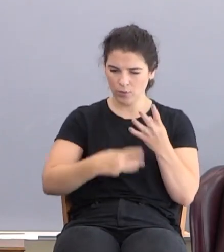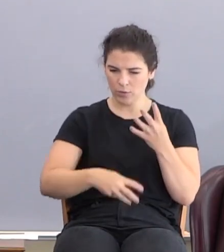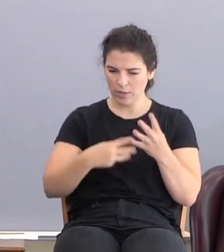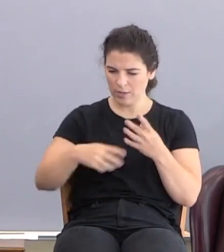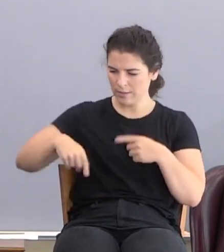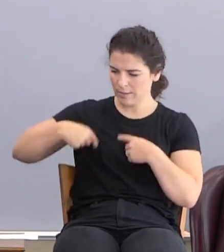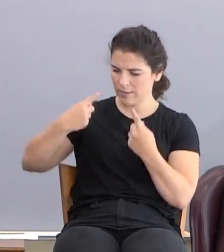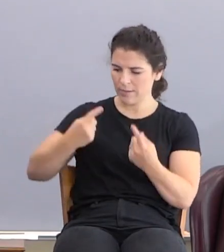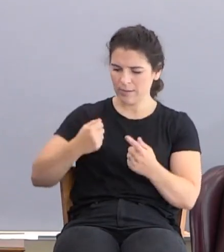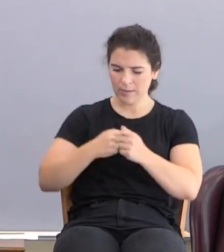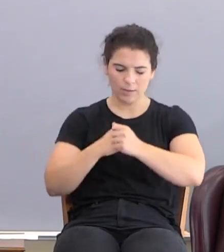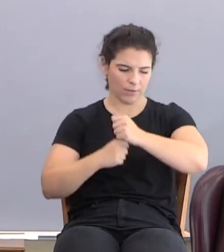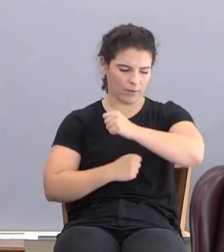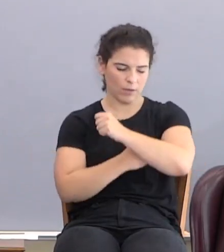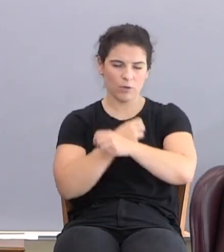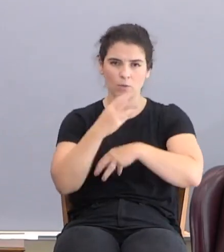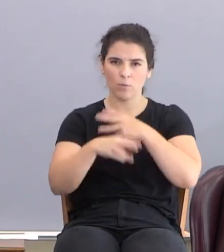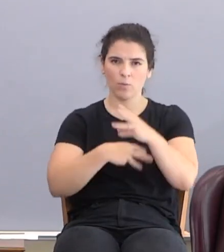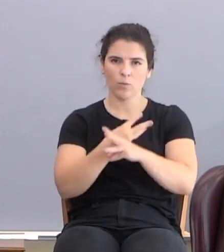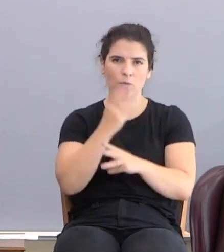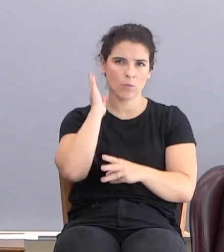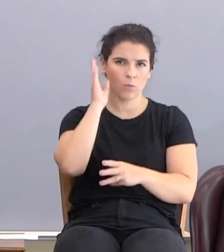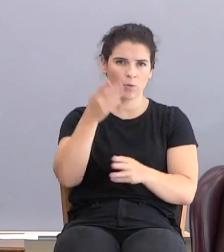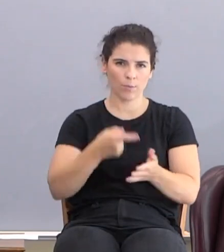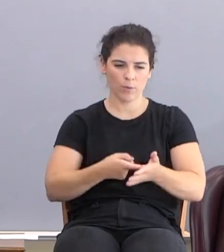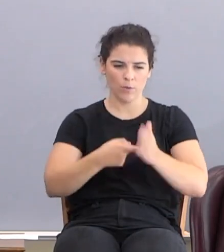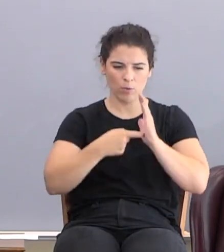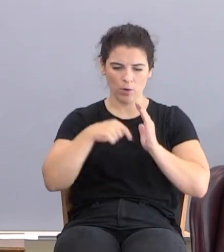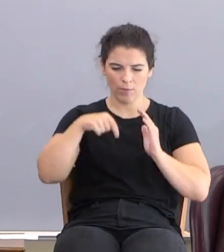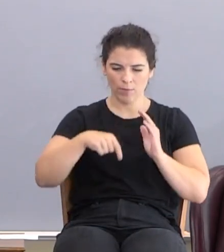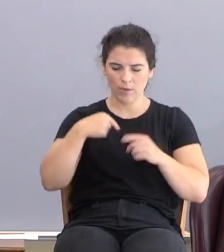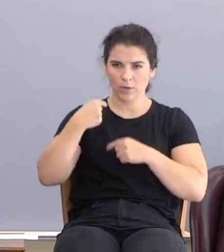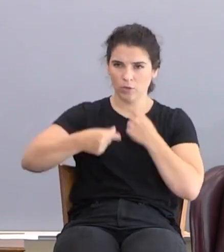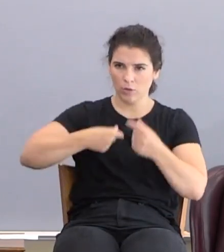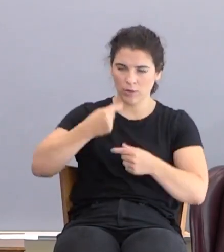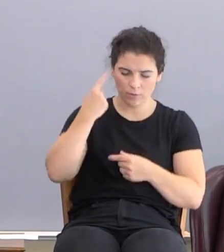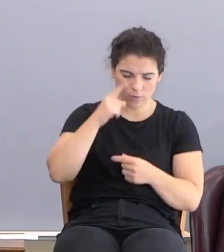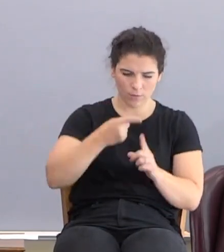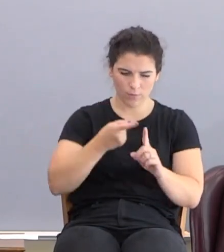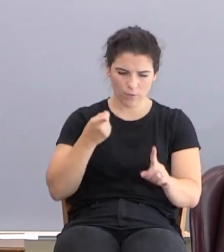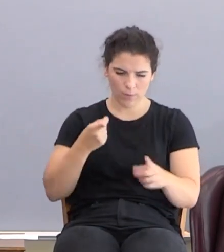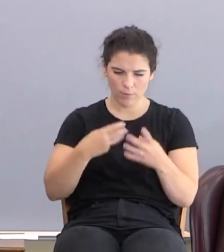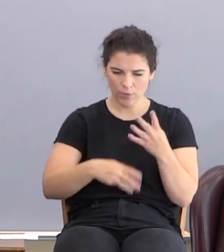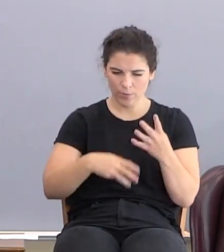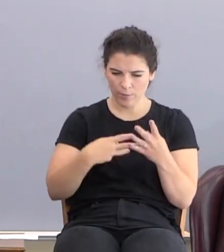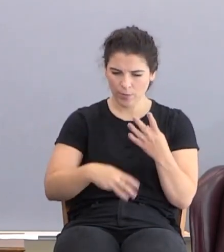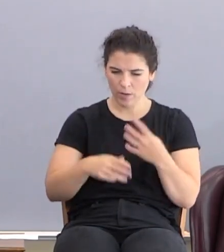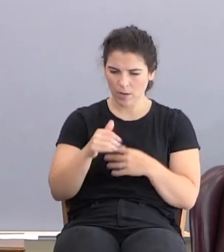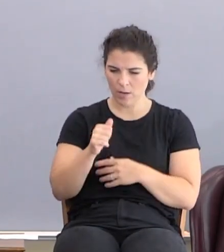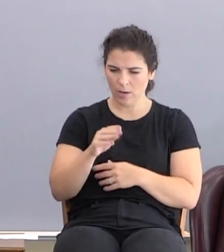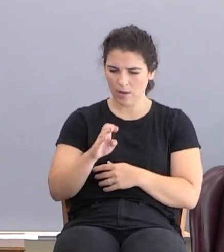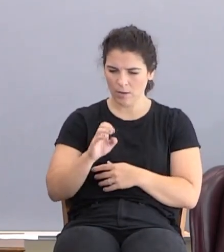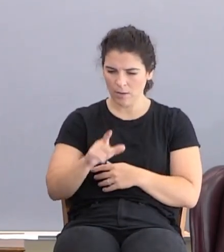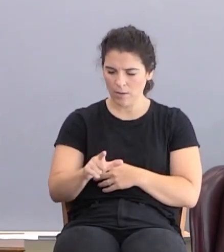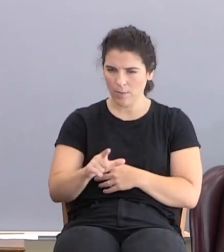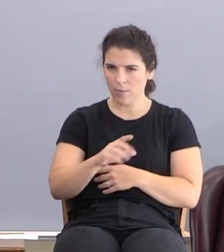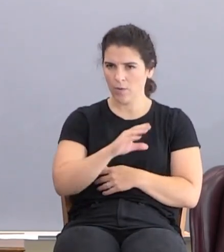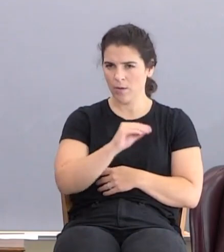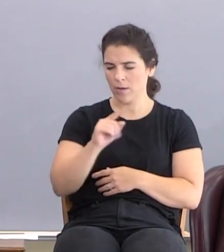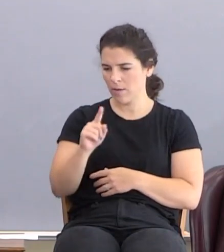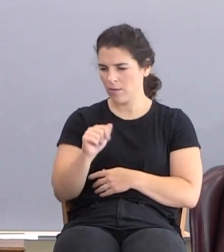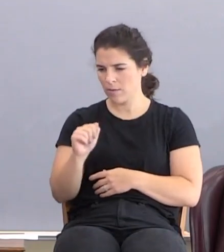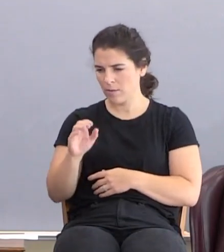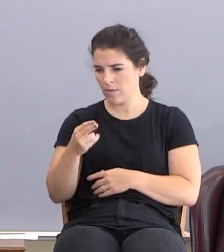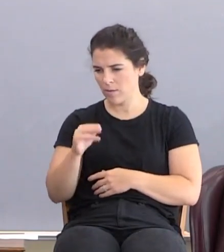world, may be required of this generation. For from the blood of Abel, under the blood of Zacharias, which